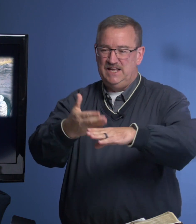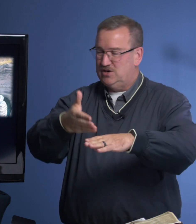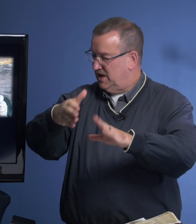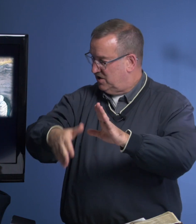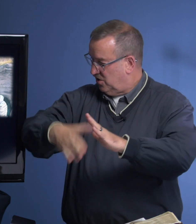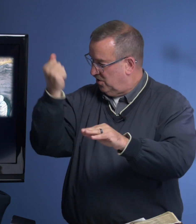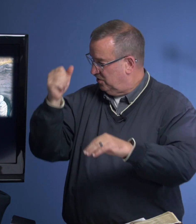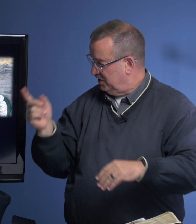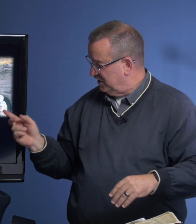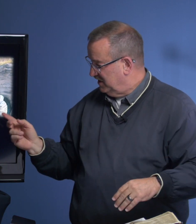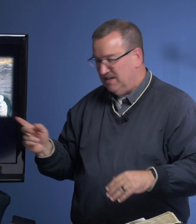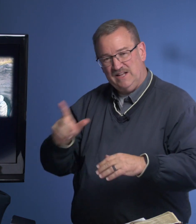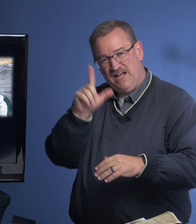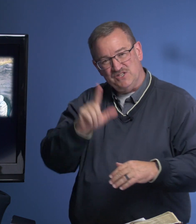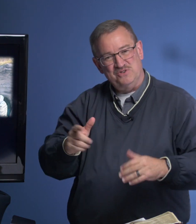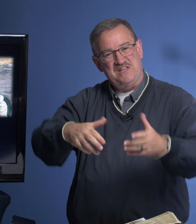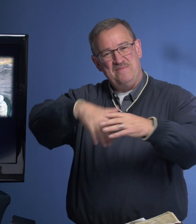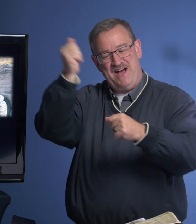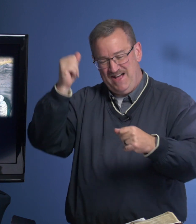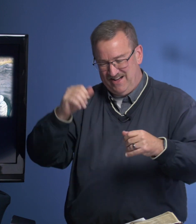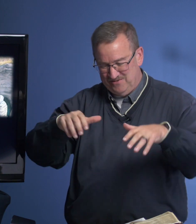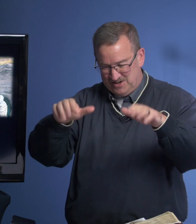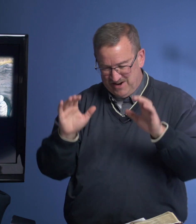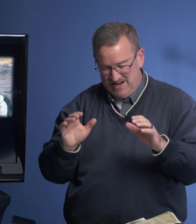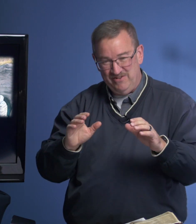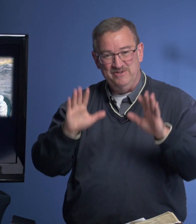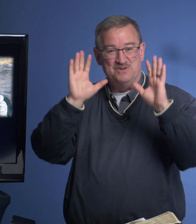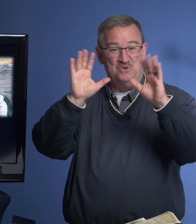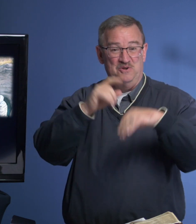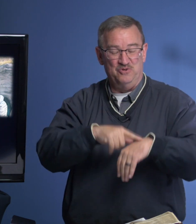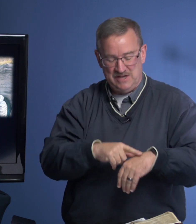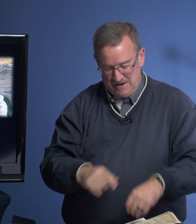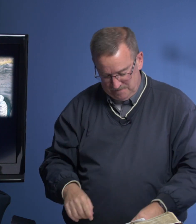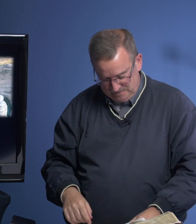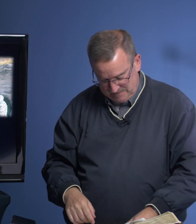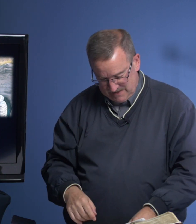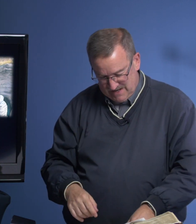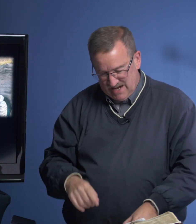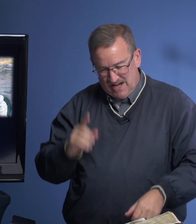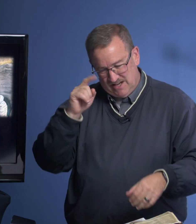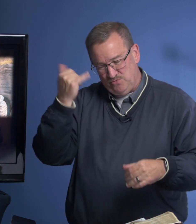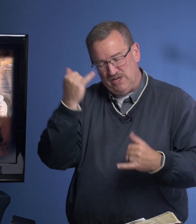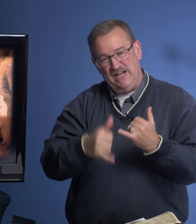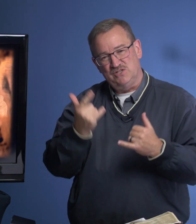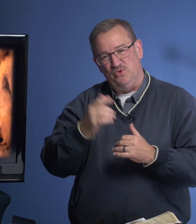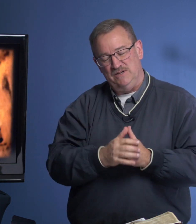he called, and Lazarus came out of the grave. It was a wonderful time. I think of one last one,